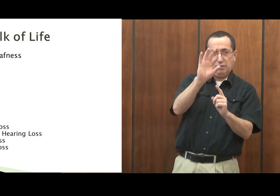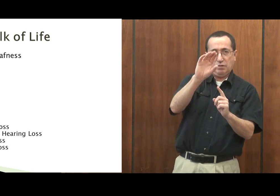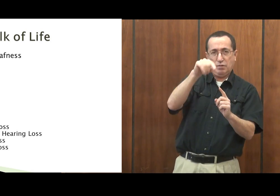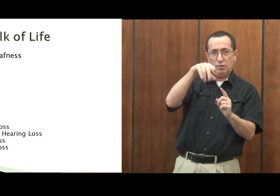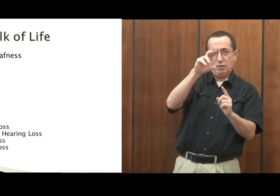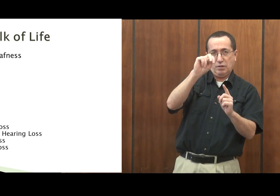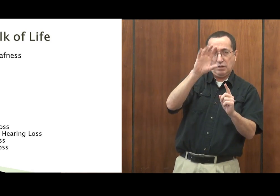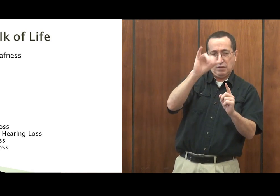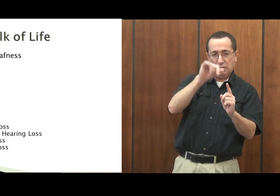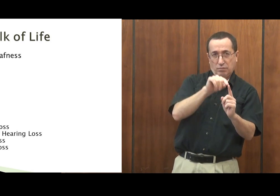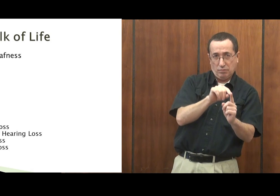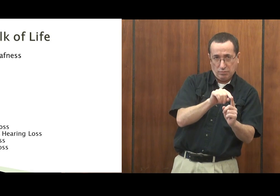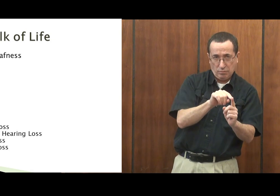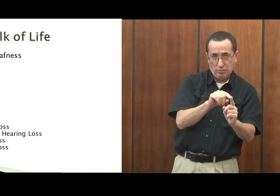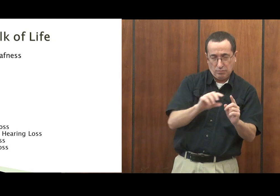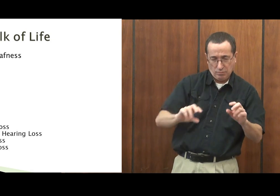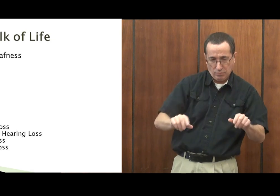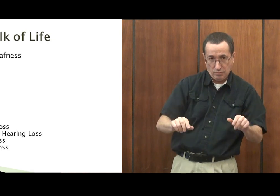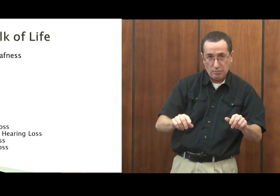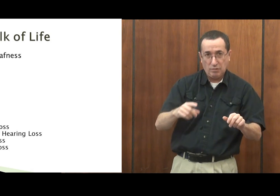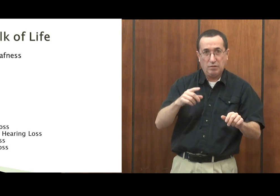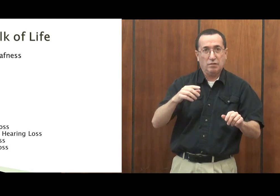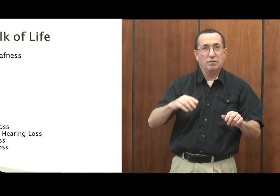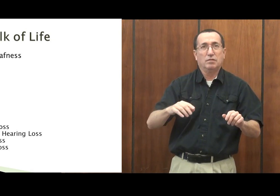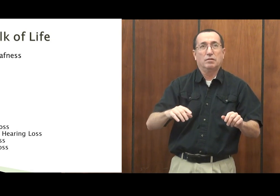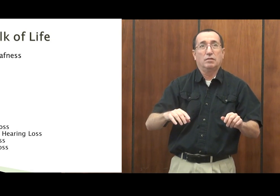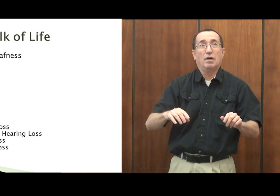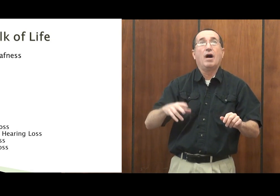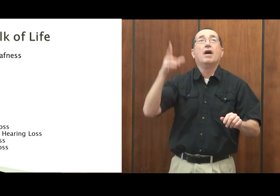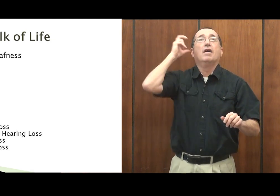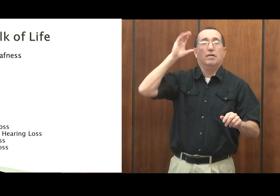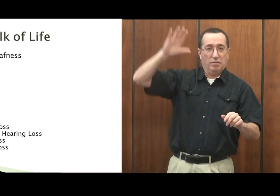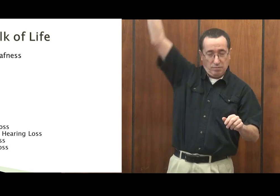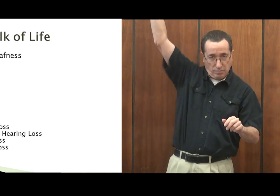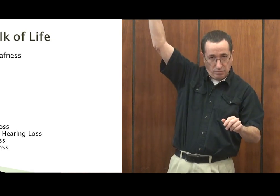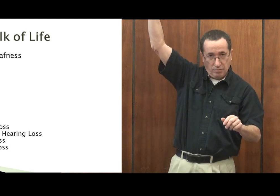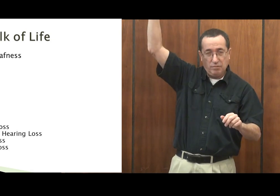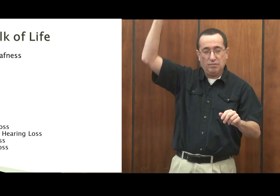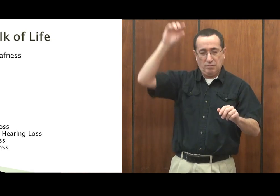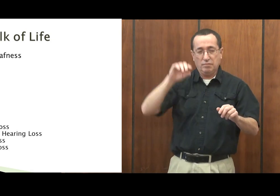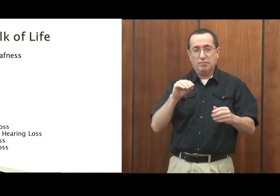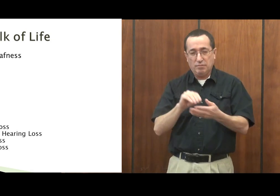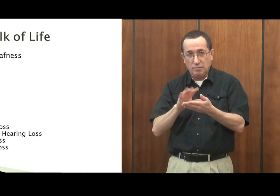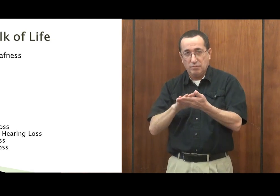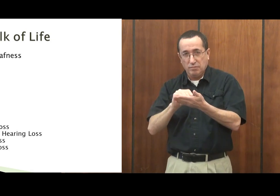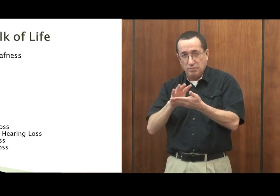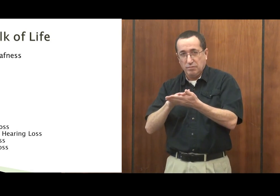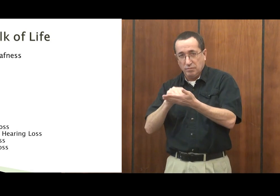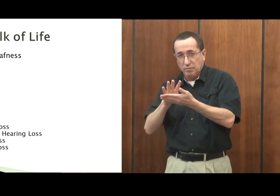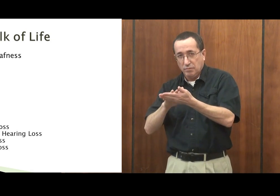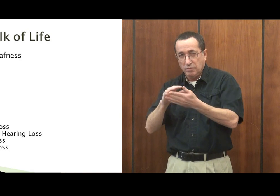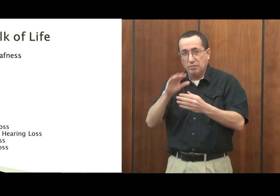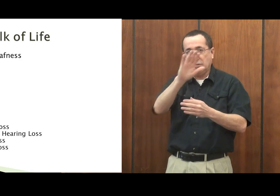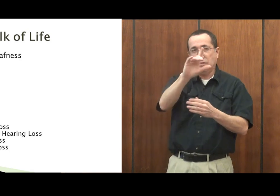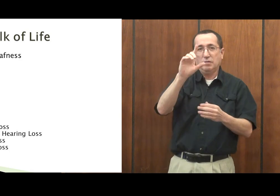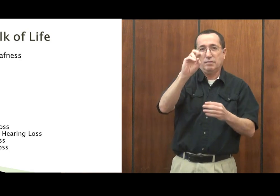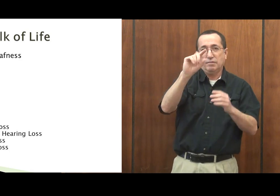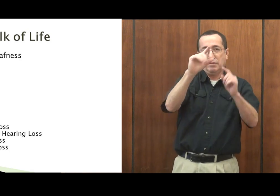the test, when they're giving those and you hear the sound, that frequency, you raise your hand and they're marking that